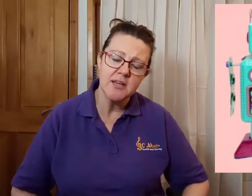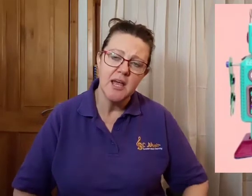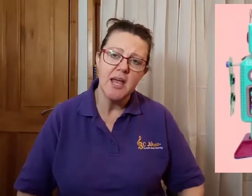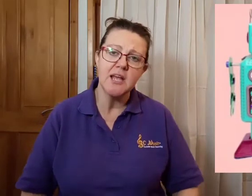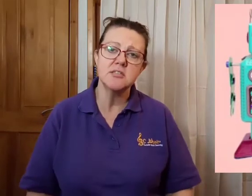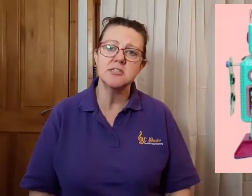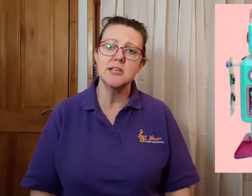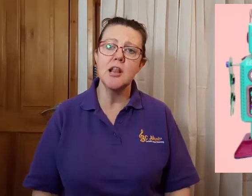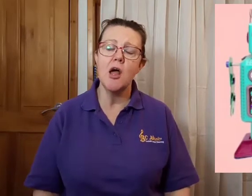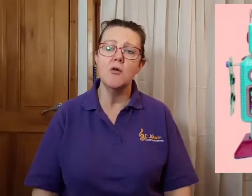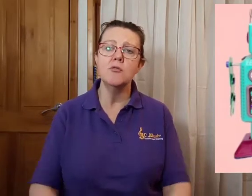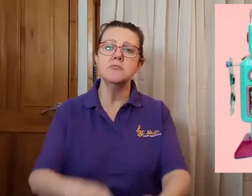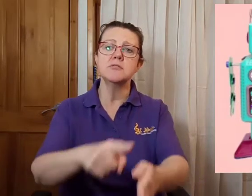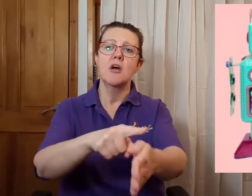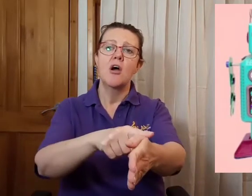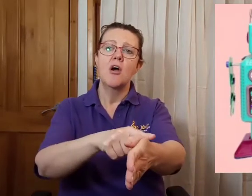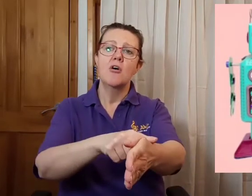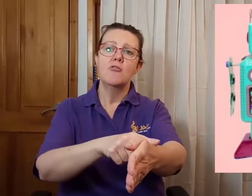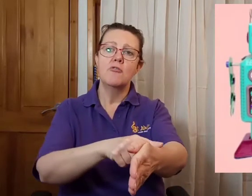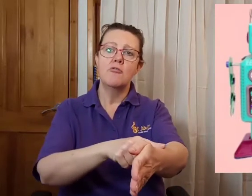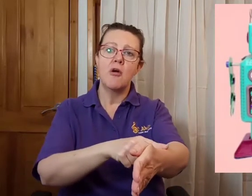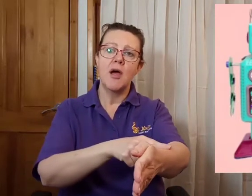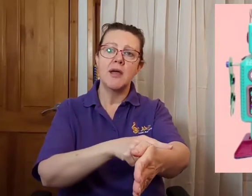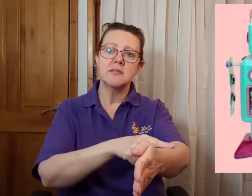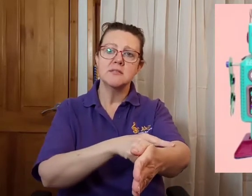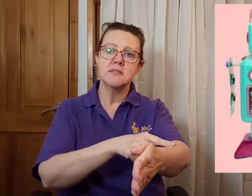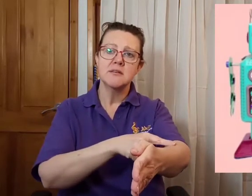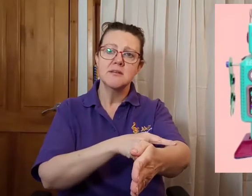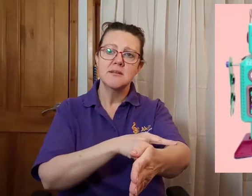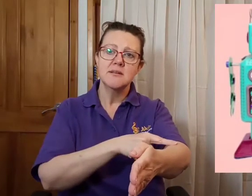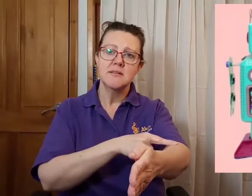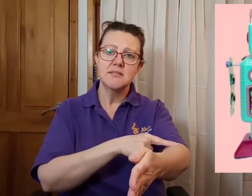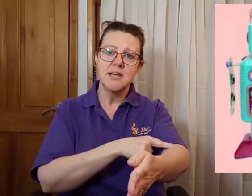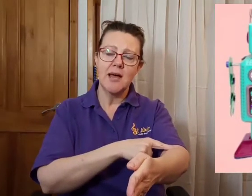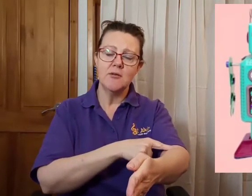It slows right down.